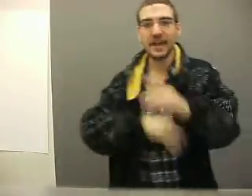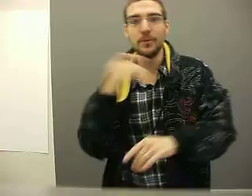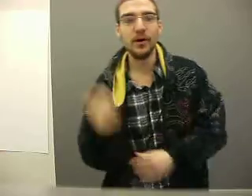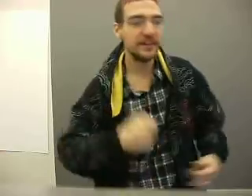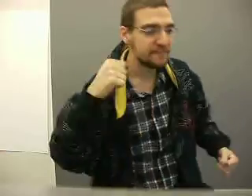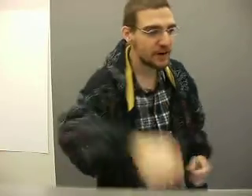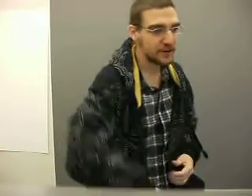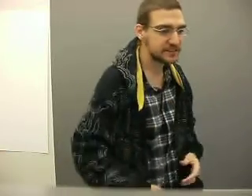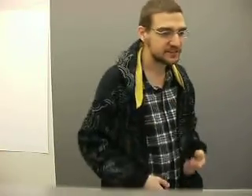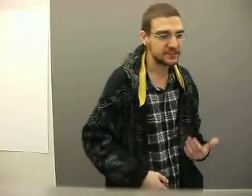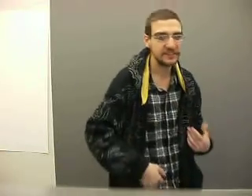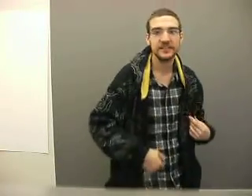put in the verse.